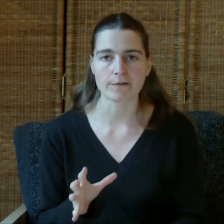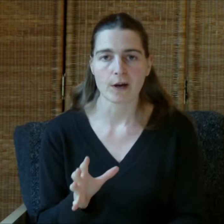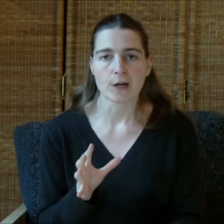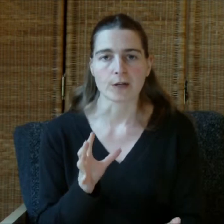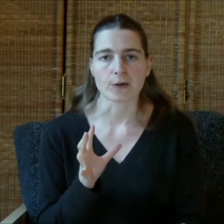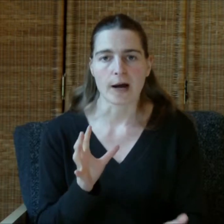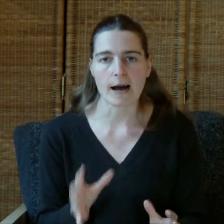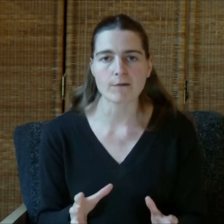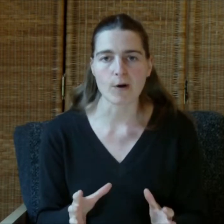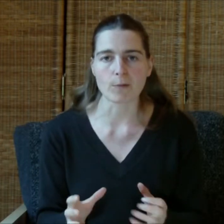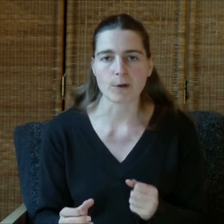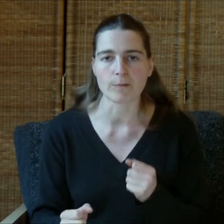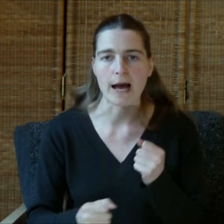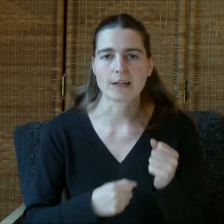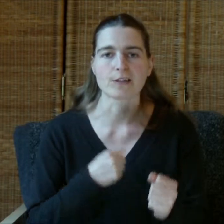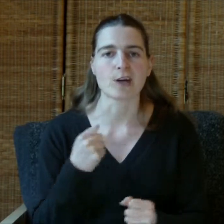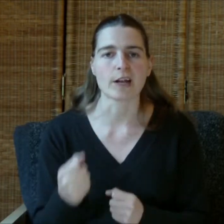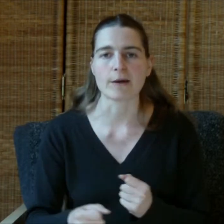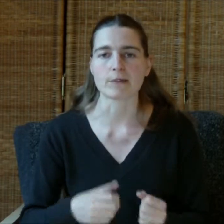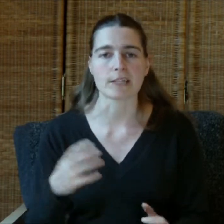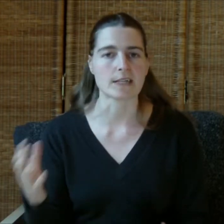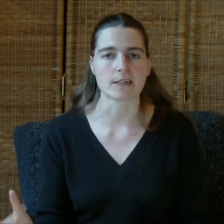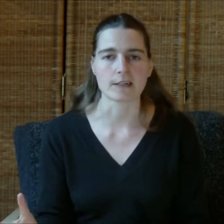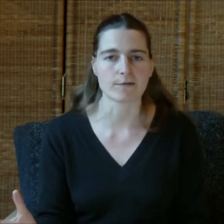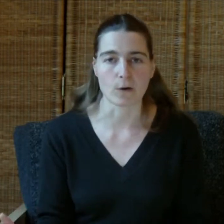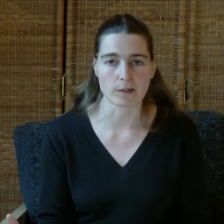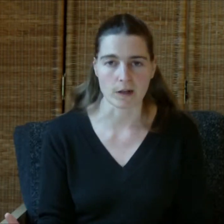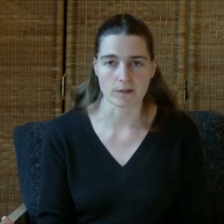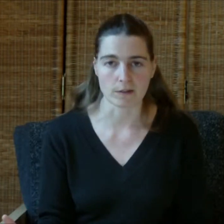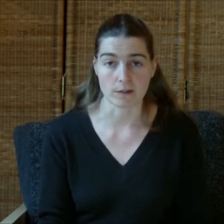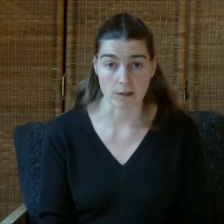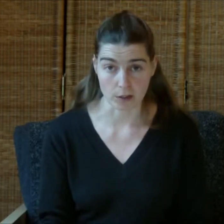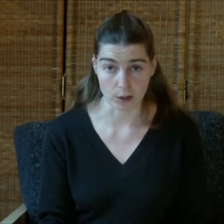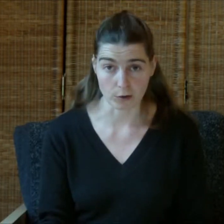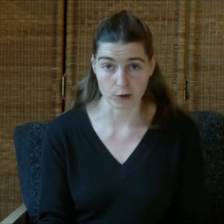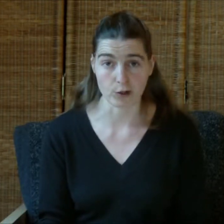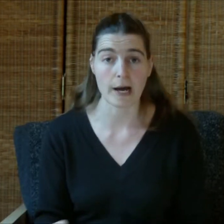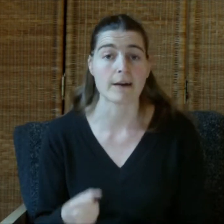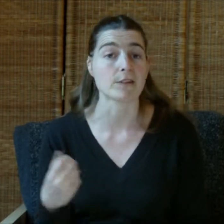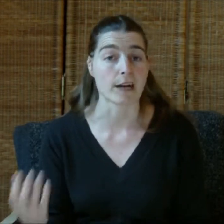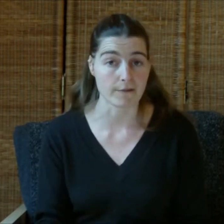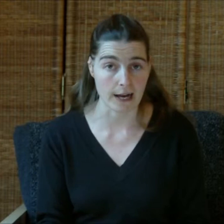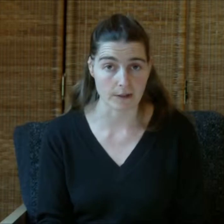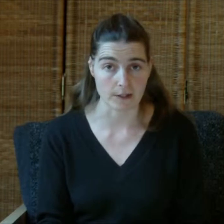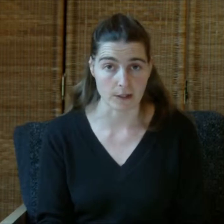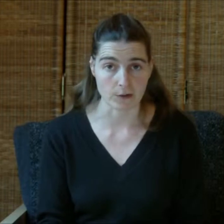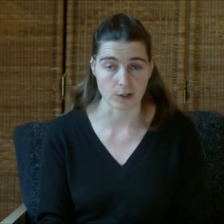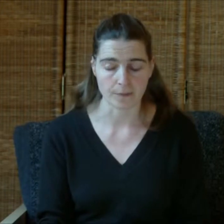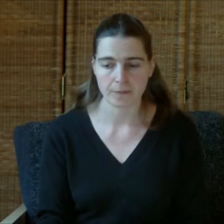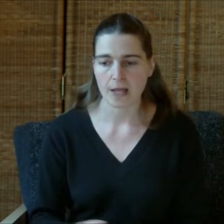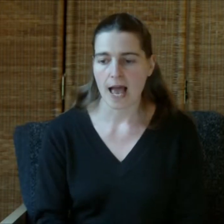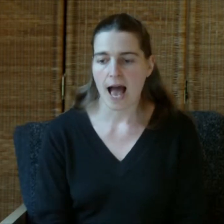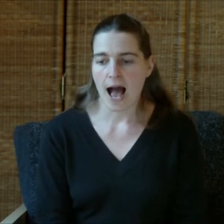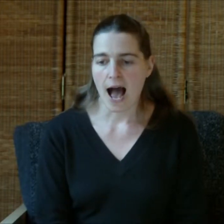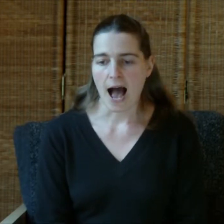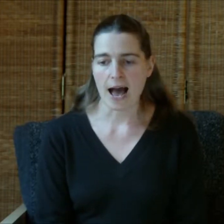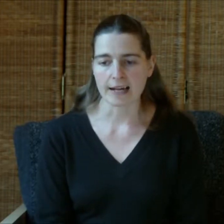you have a problem and you're not able to easily focus on the solution, you haven't yet found the solution. And